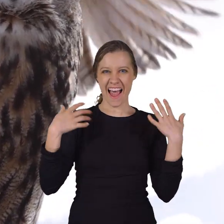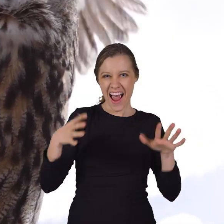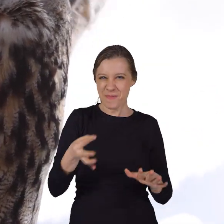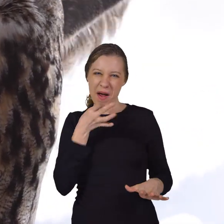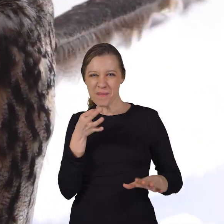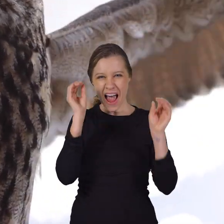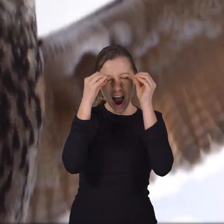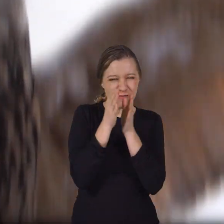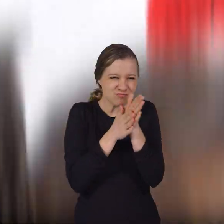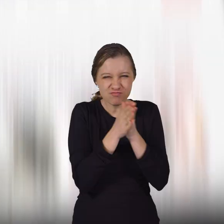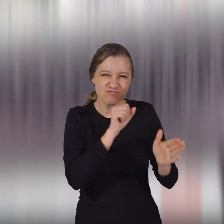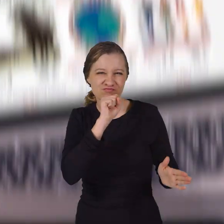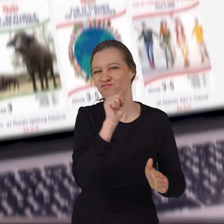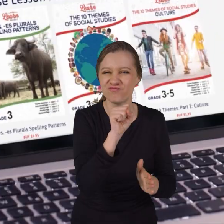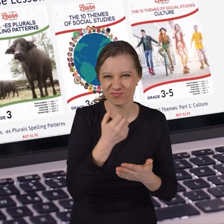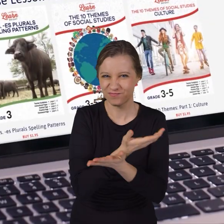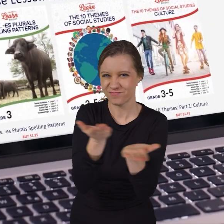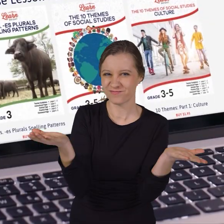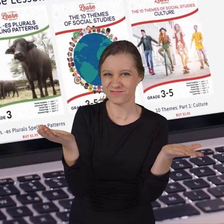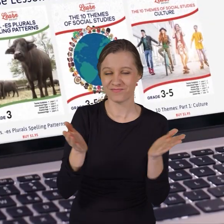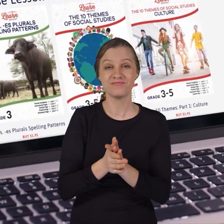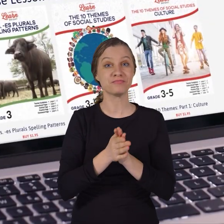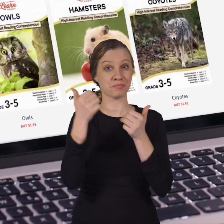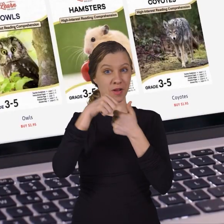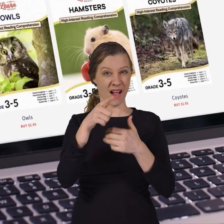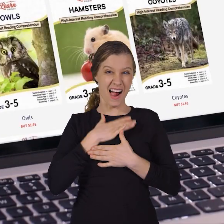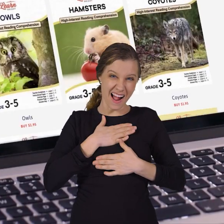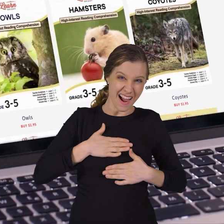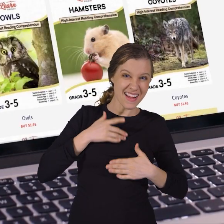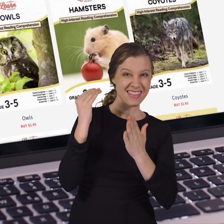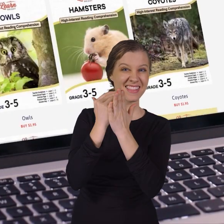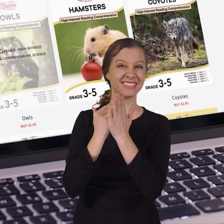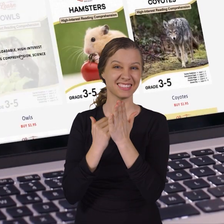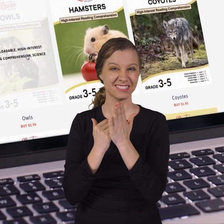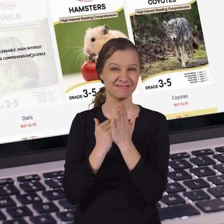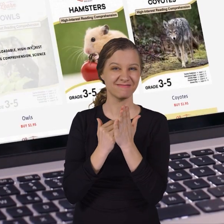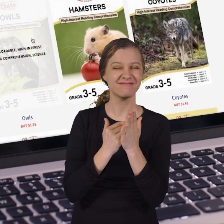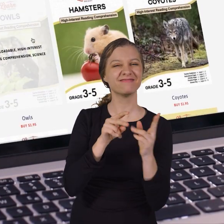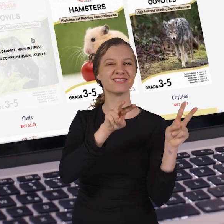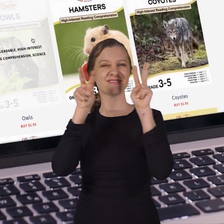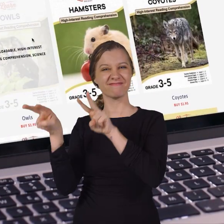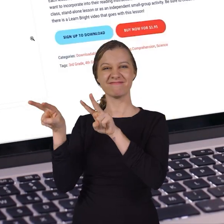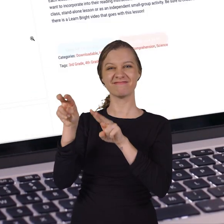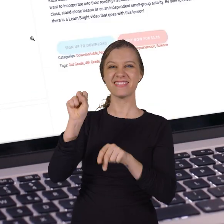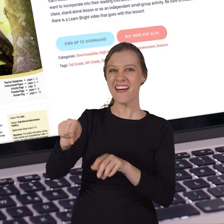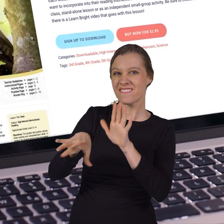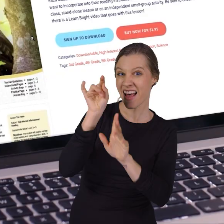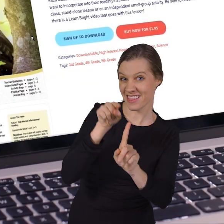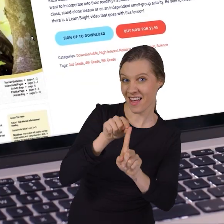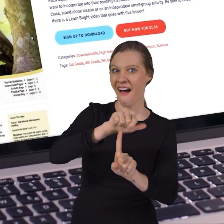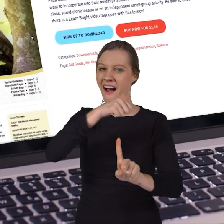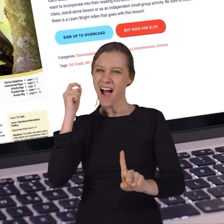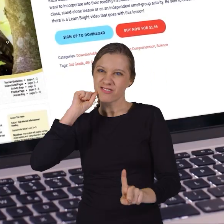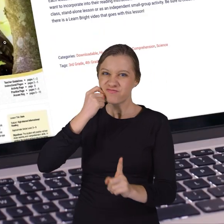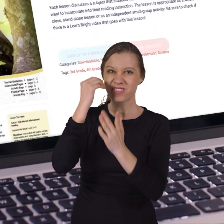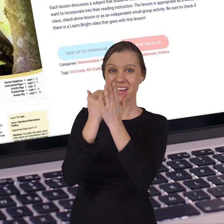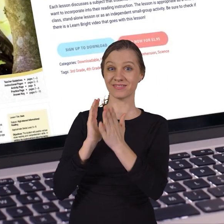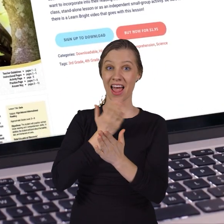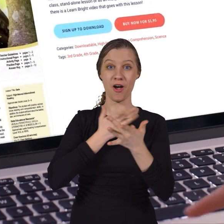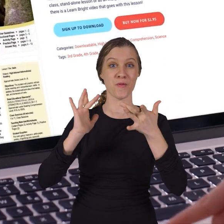Enthusiasts! Remember, if you liked this lesson, you can find it and other awesome lessons on our